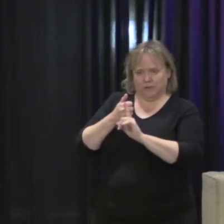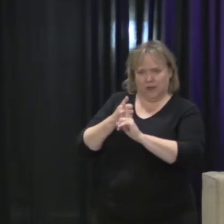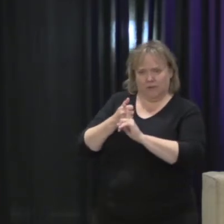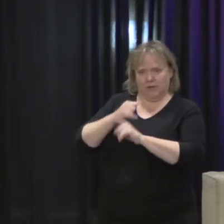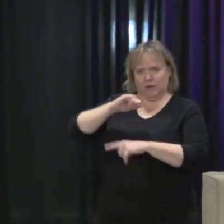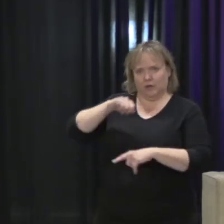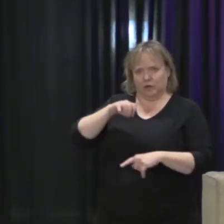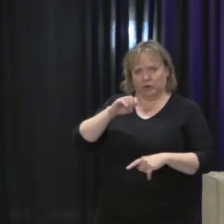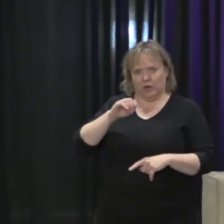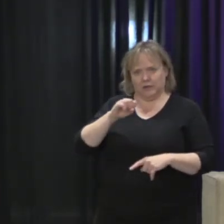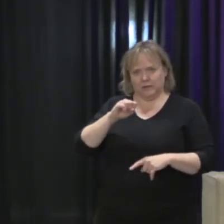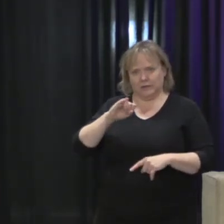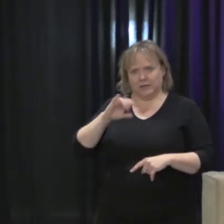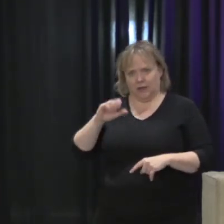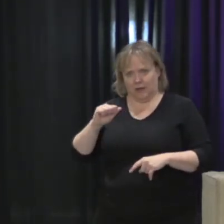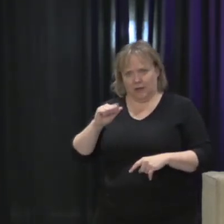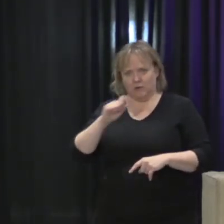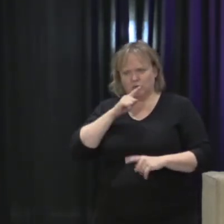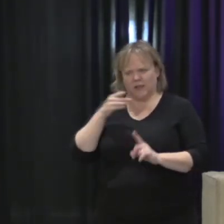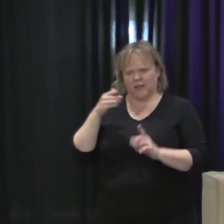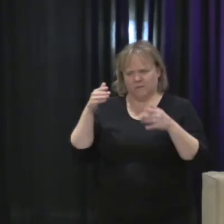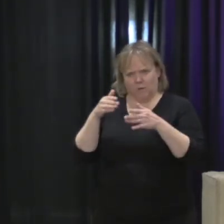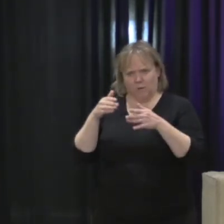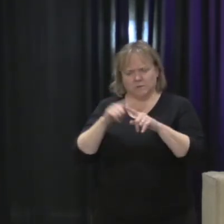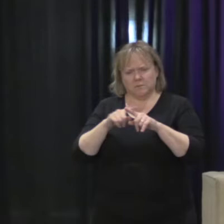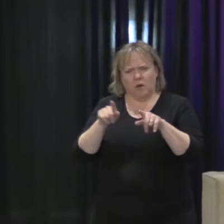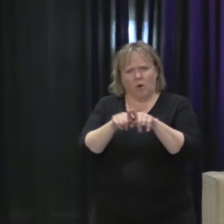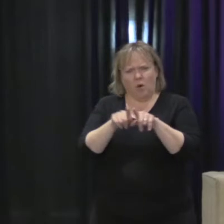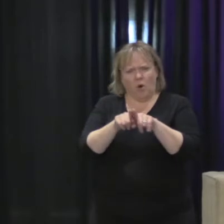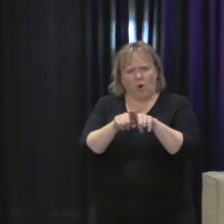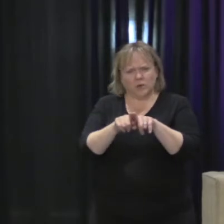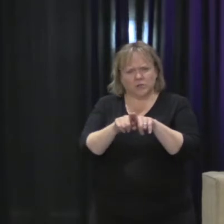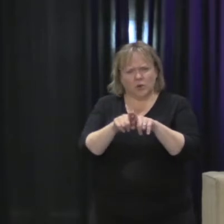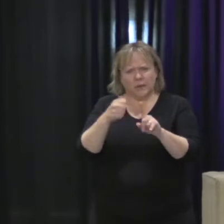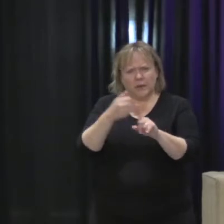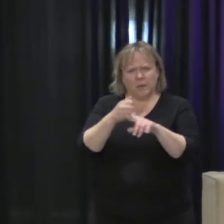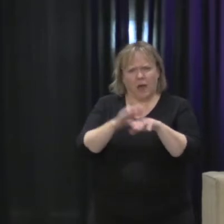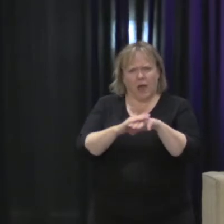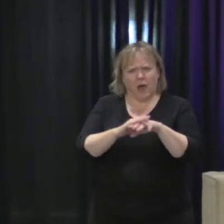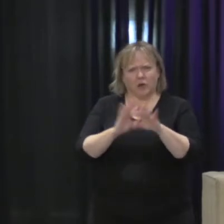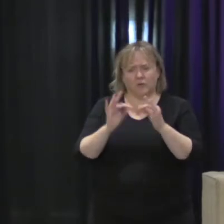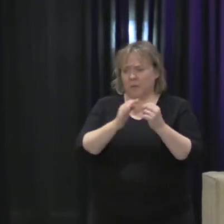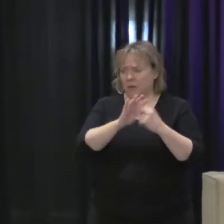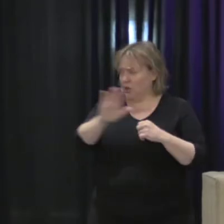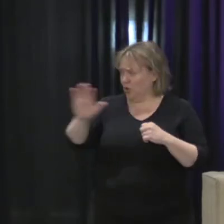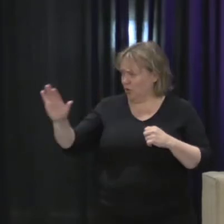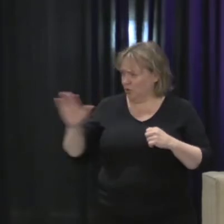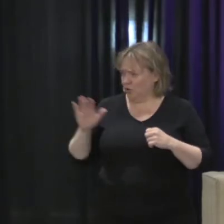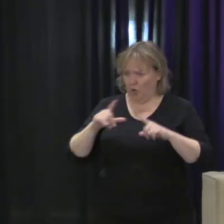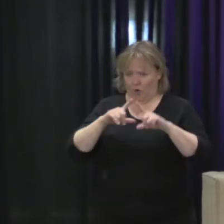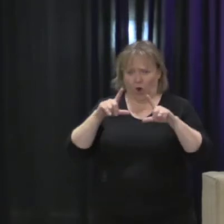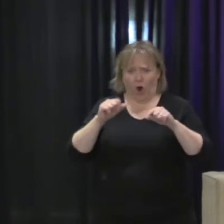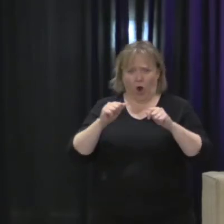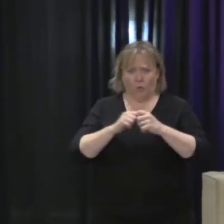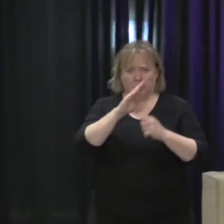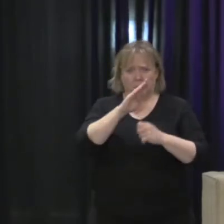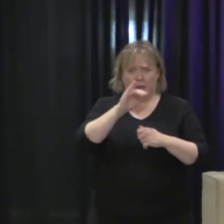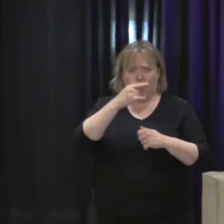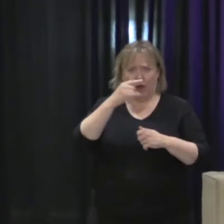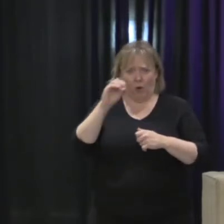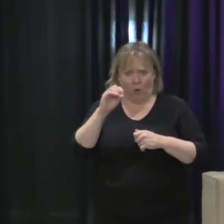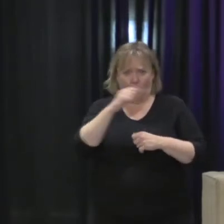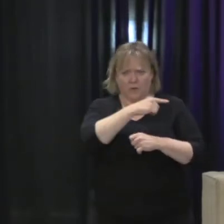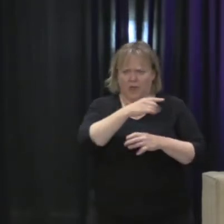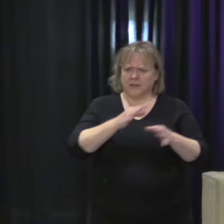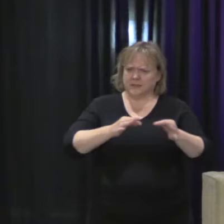centers on Jessica and the effect on her family. I mean, the Bingo Family Matters card really hit home for me